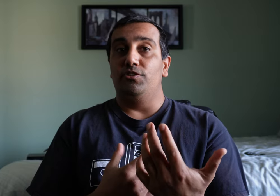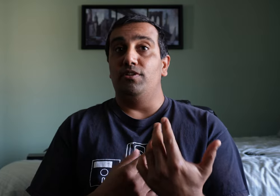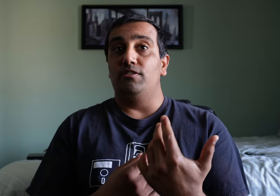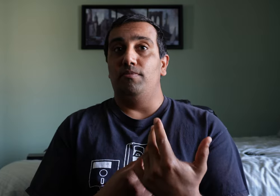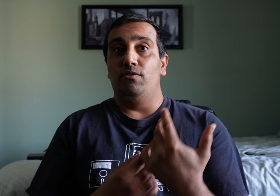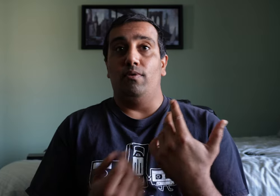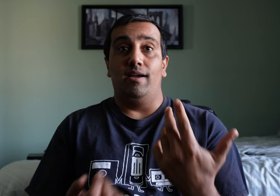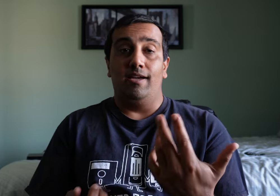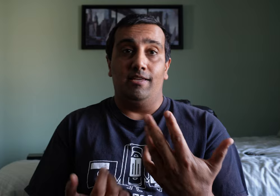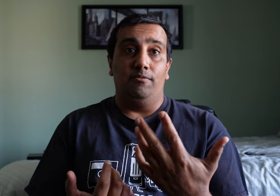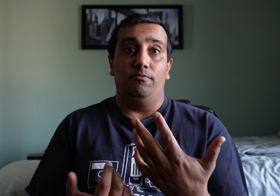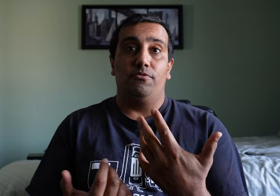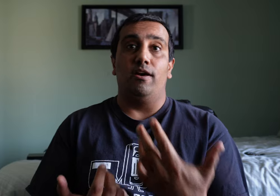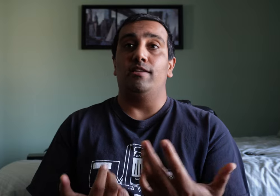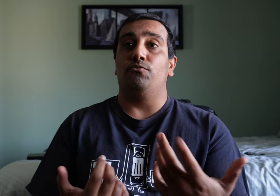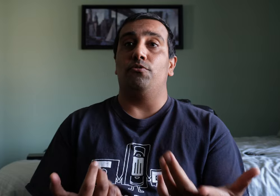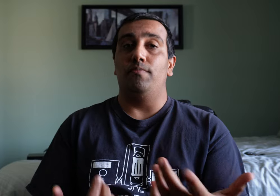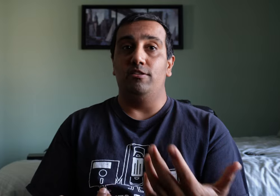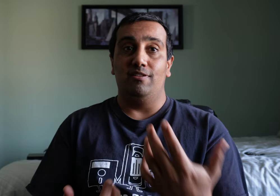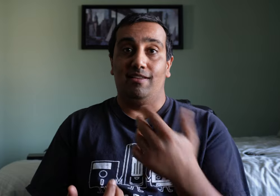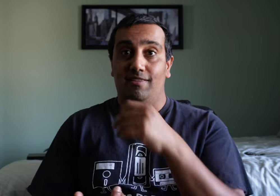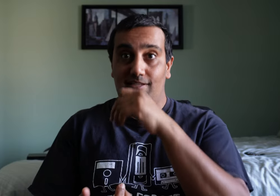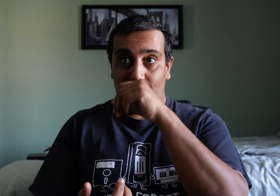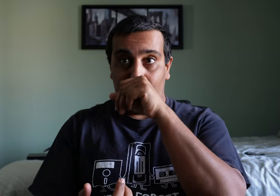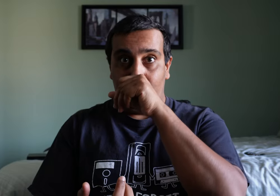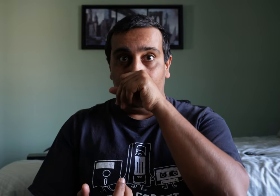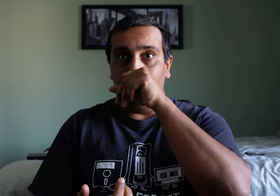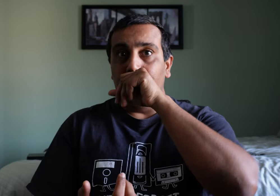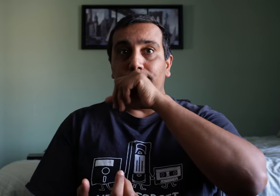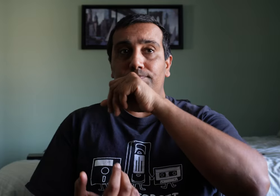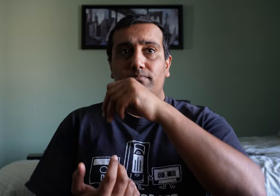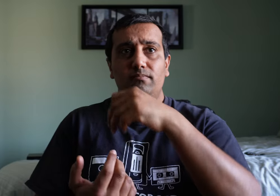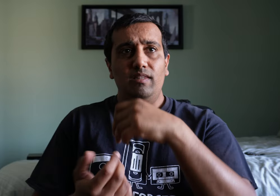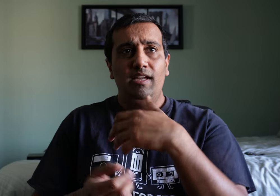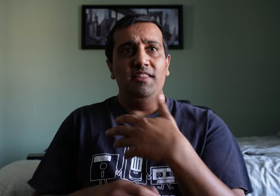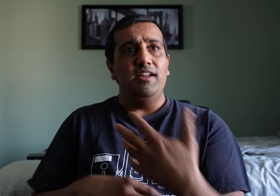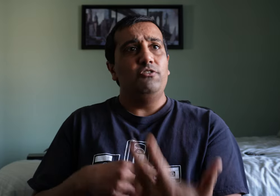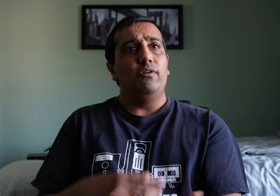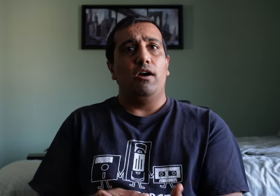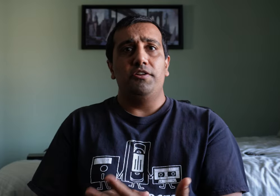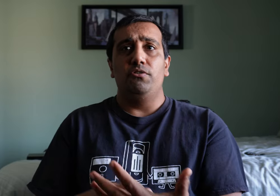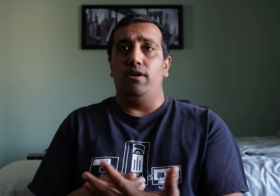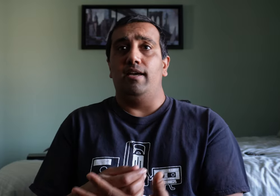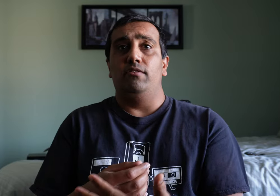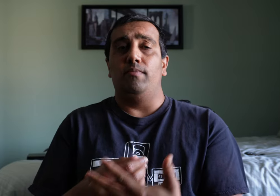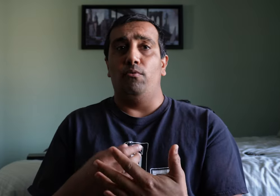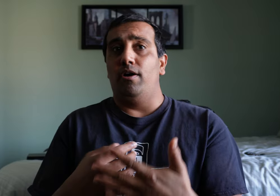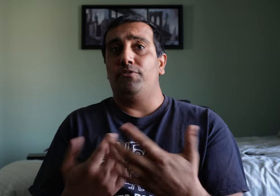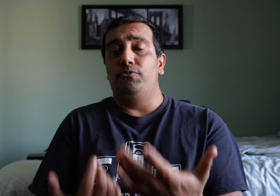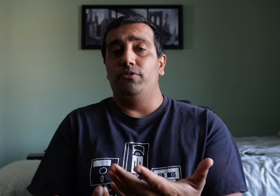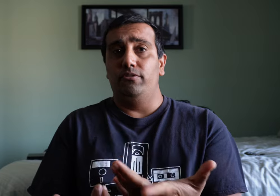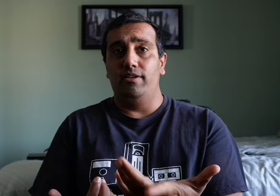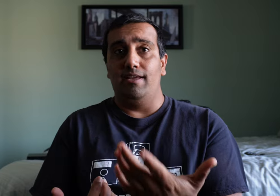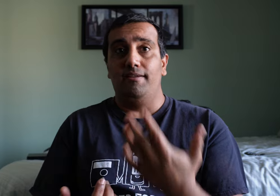unique to me, why I thought it's worth mentioning and things like that. And then I do an audio guide of my walkthrough through the day.